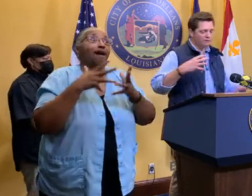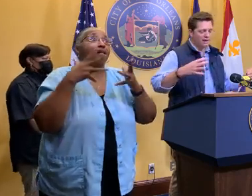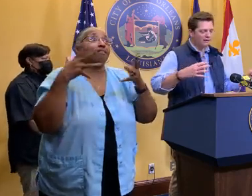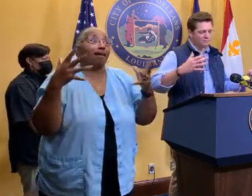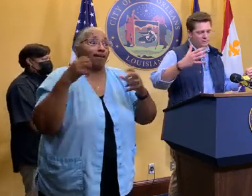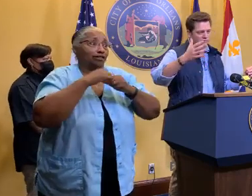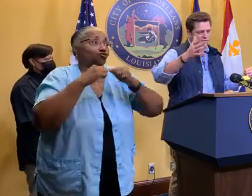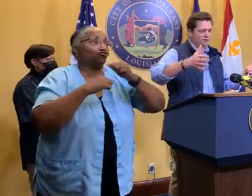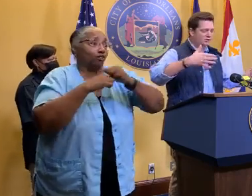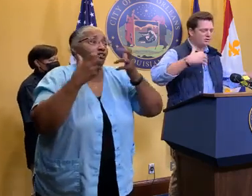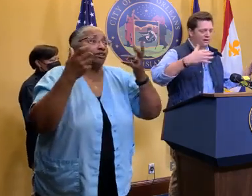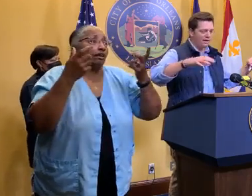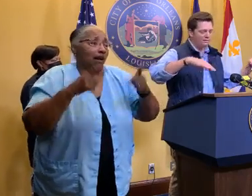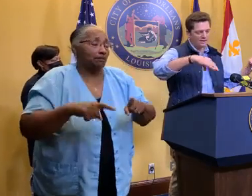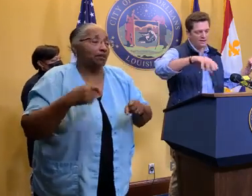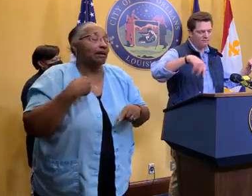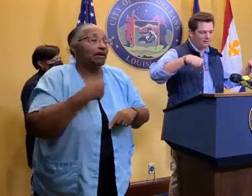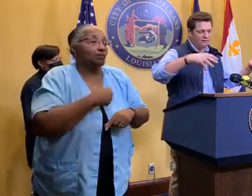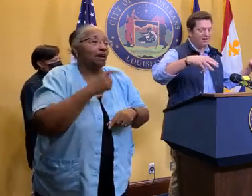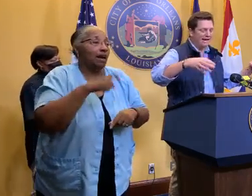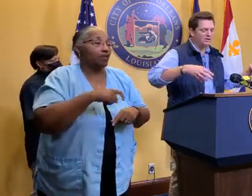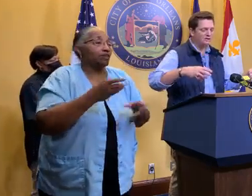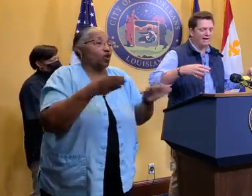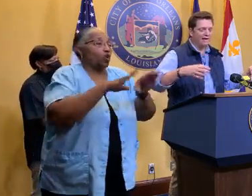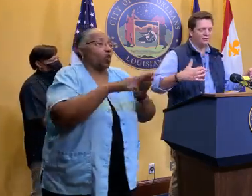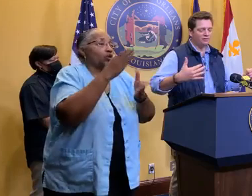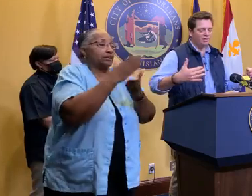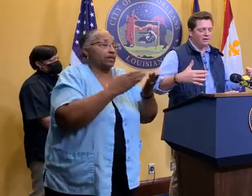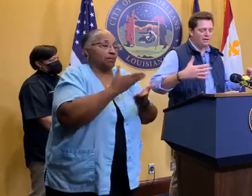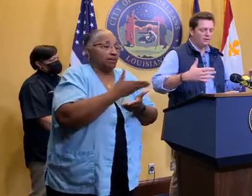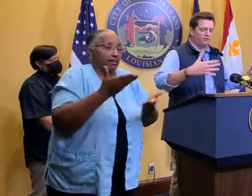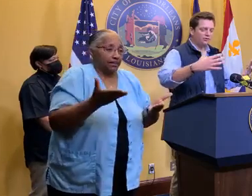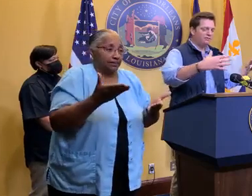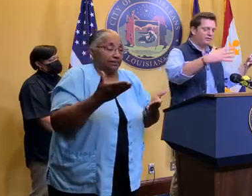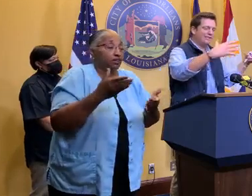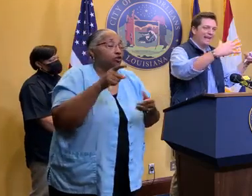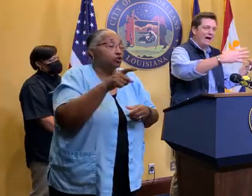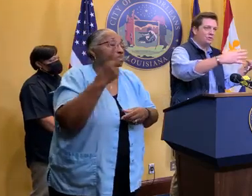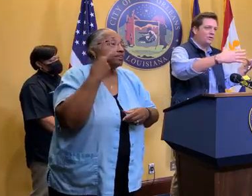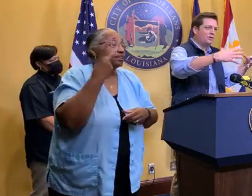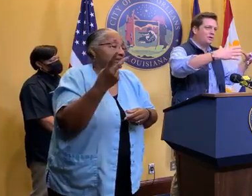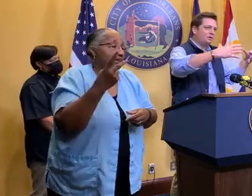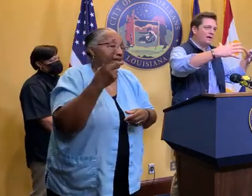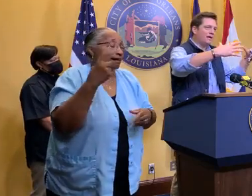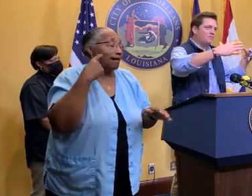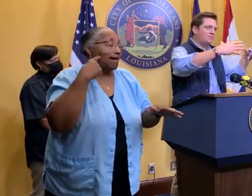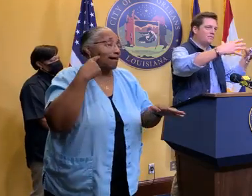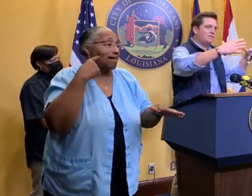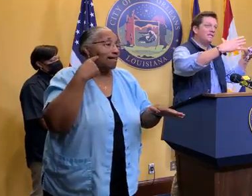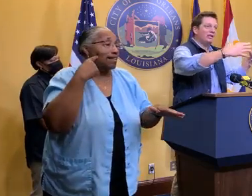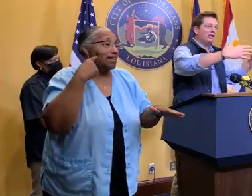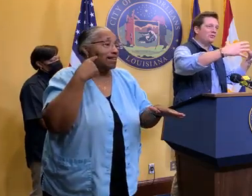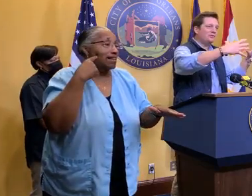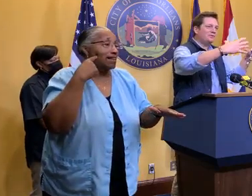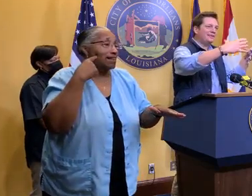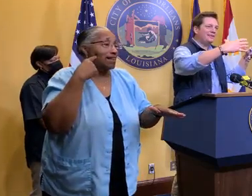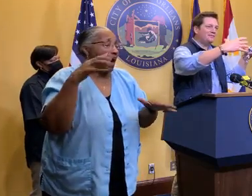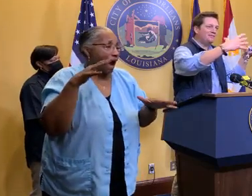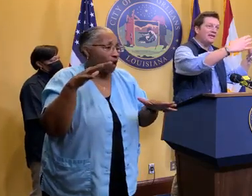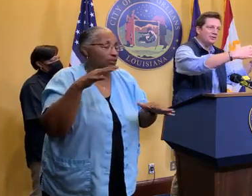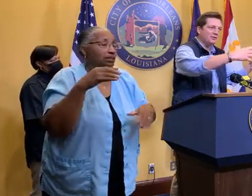we'll have to move on, you know, shut certain lines down via very aging valves, and you will see a very loud yellow